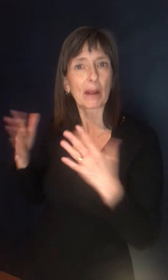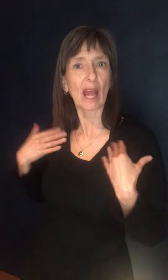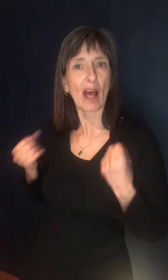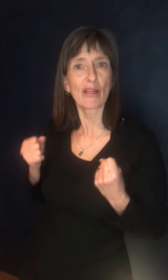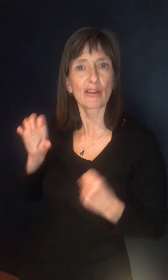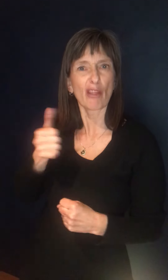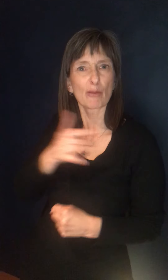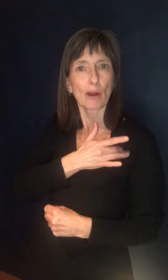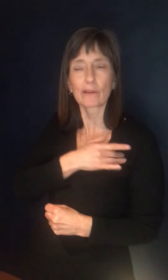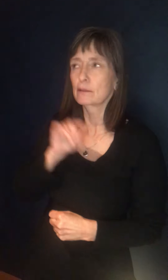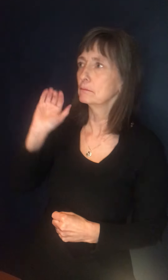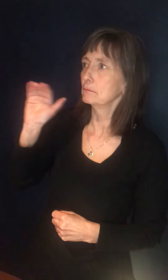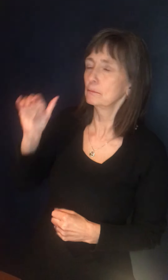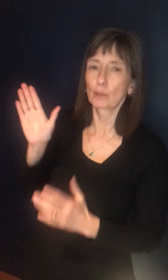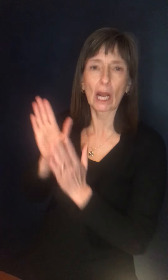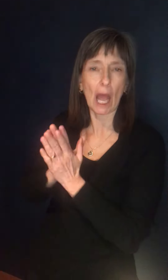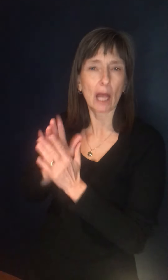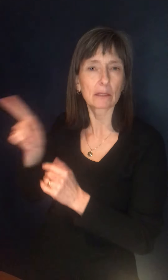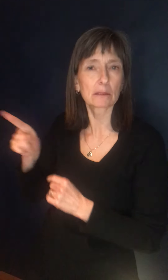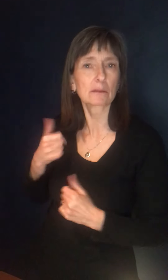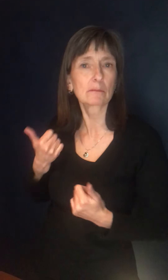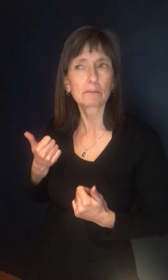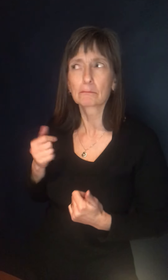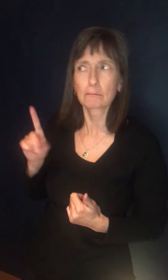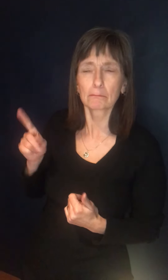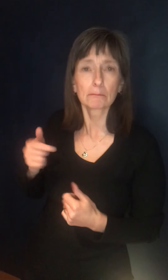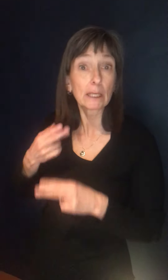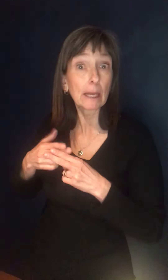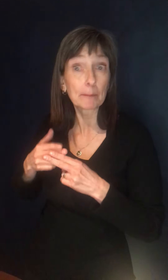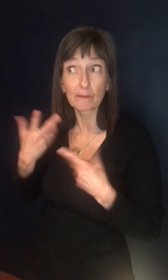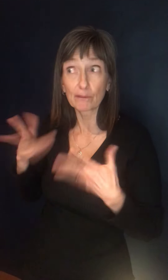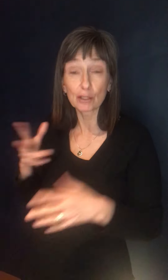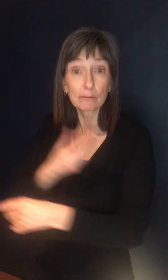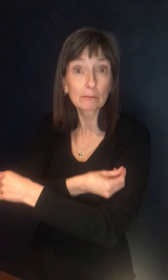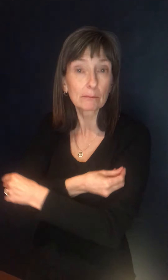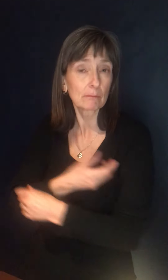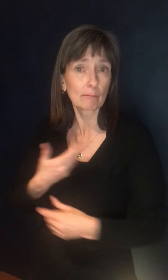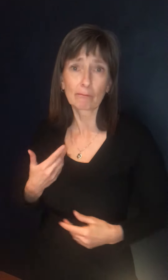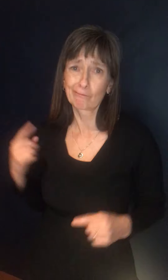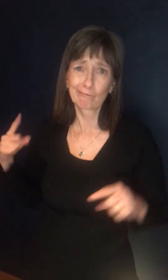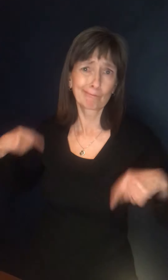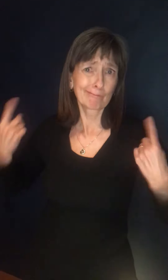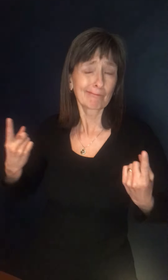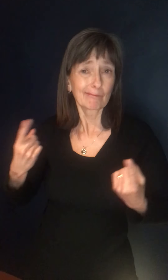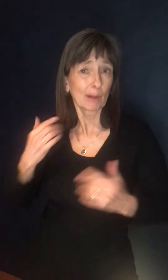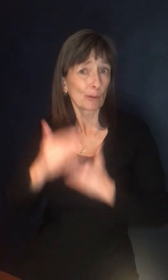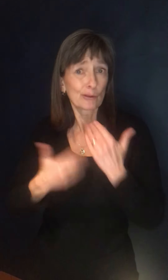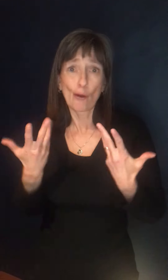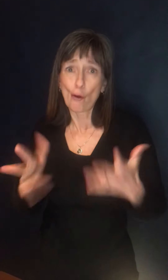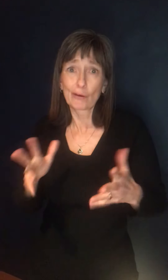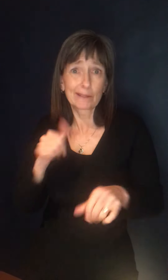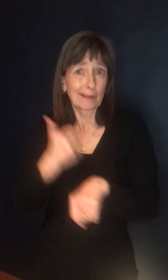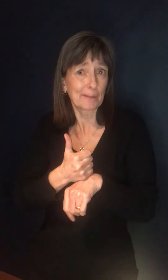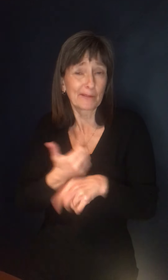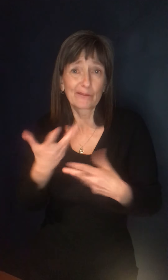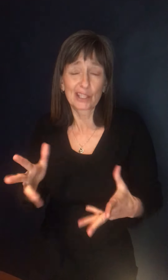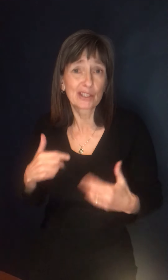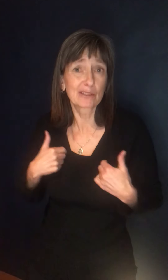province, people or territory people are in. Um, um, that process has been there all along. Um, you know, we have lots of people who transfer, kids who